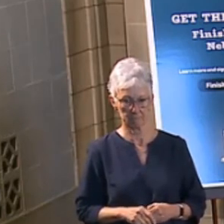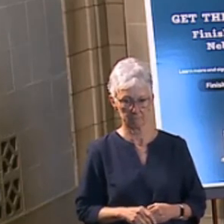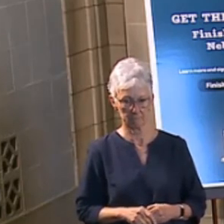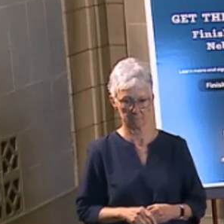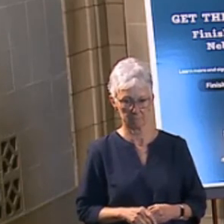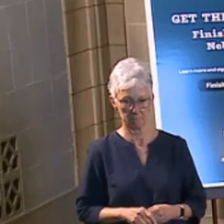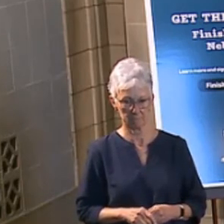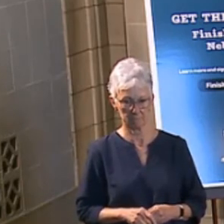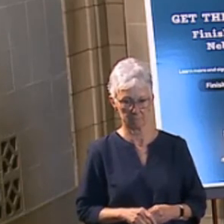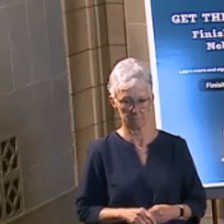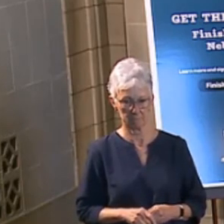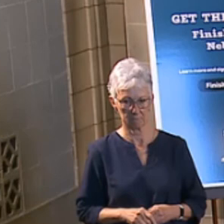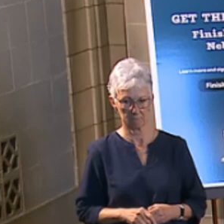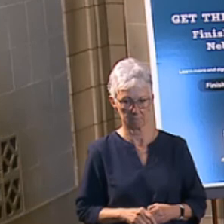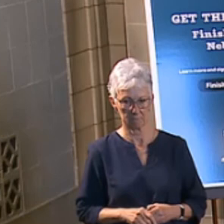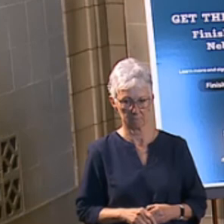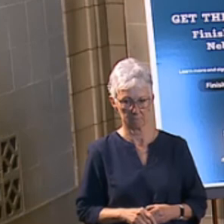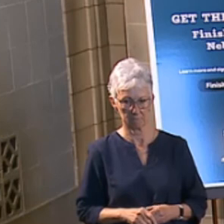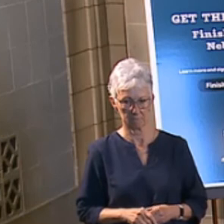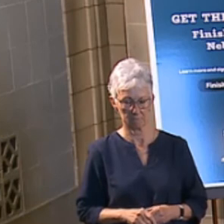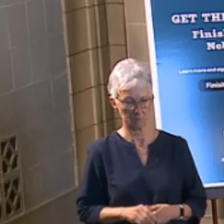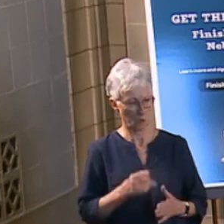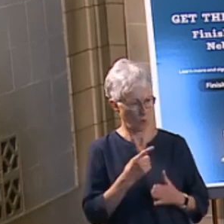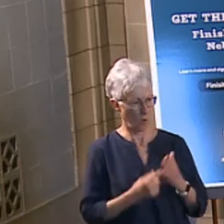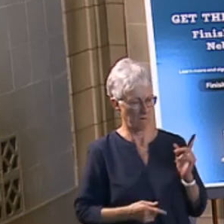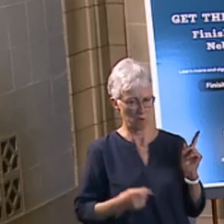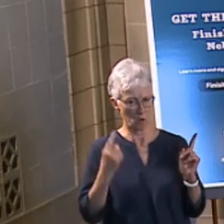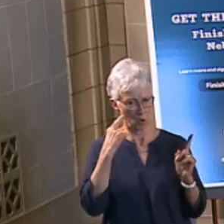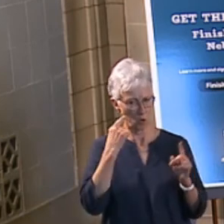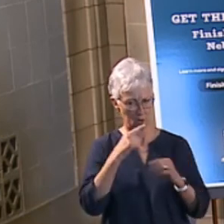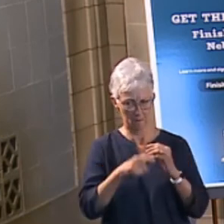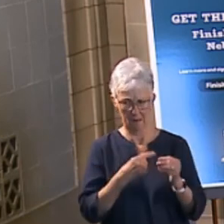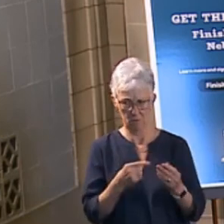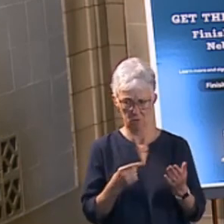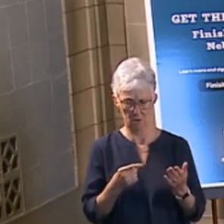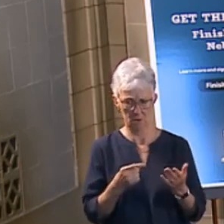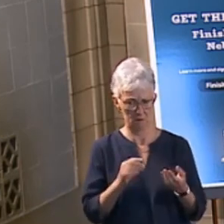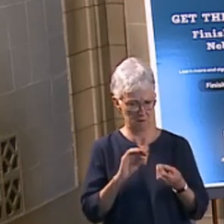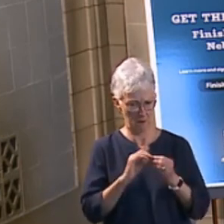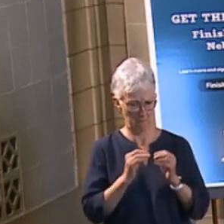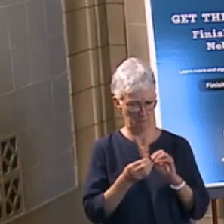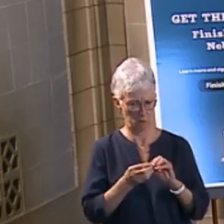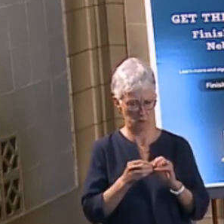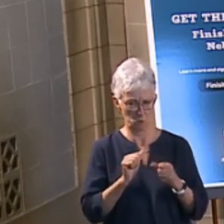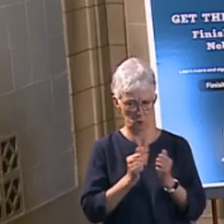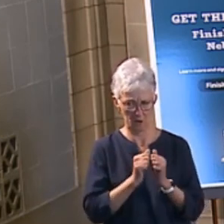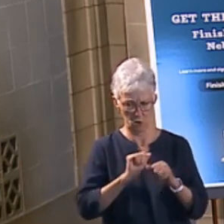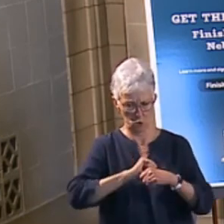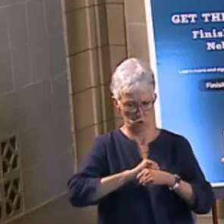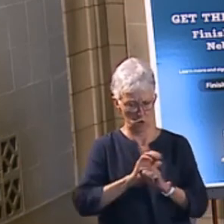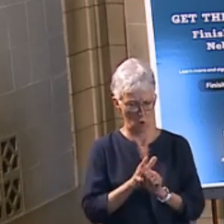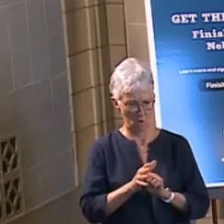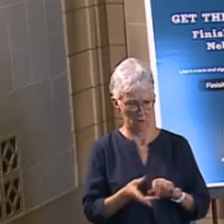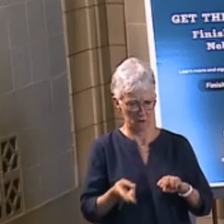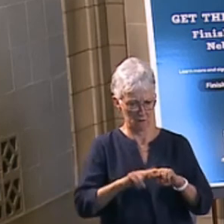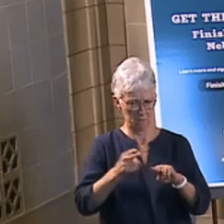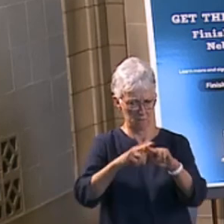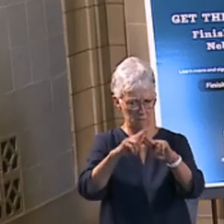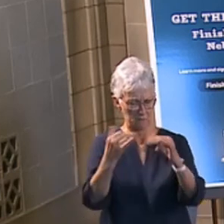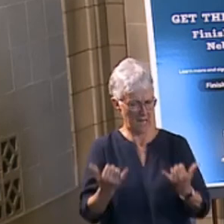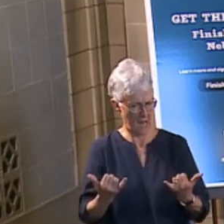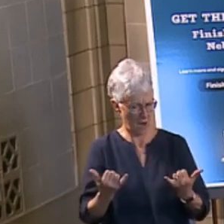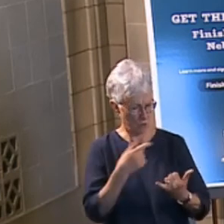What have you heard about this update, this new service that's coming on, and how concerned are you that we can stay ahead of this